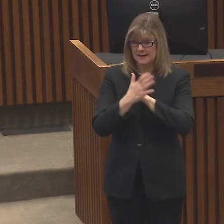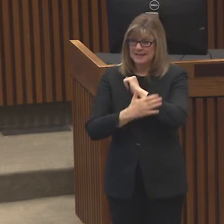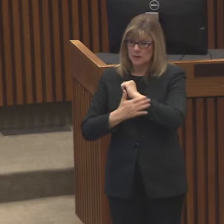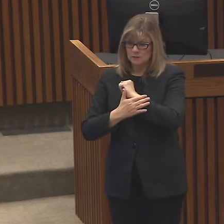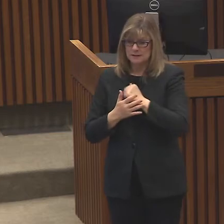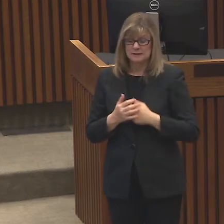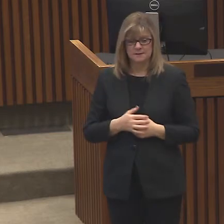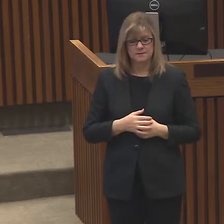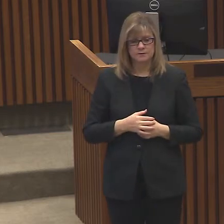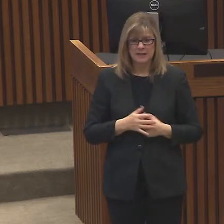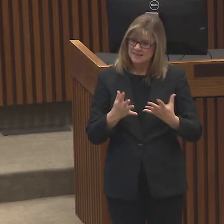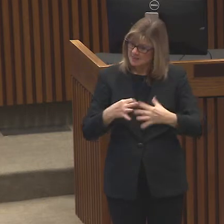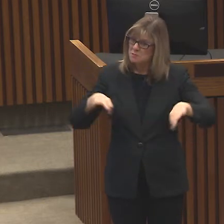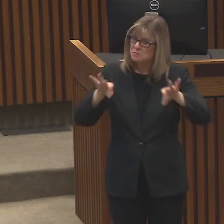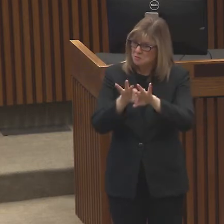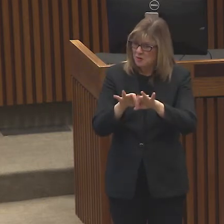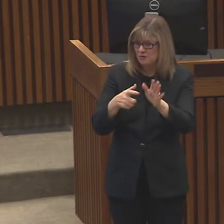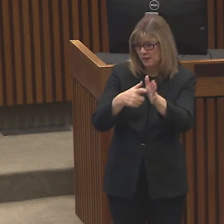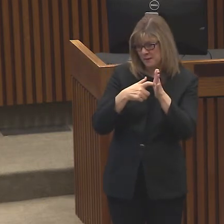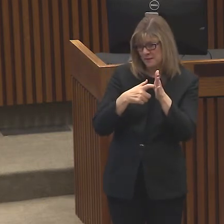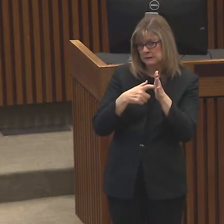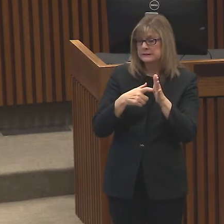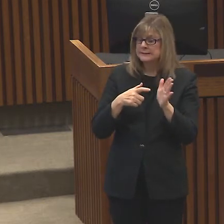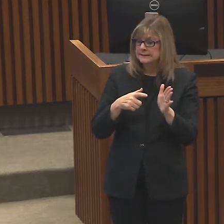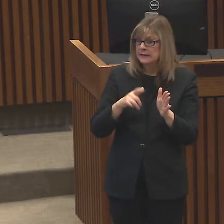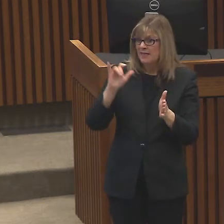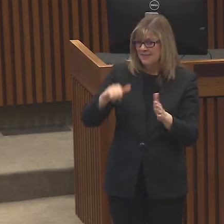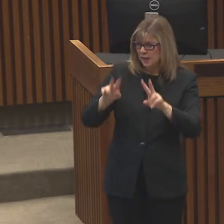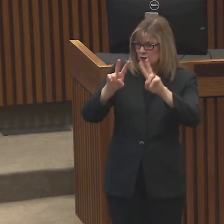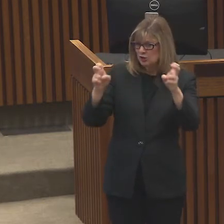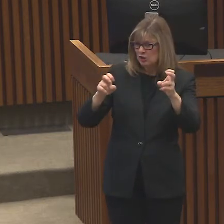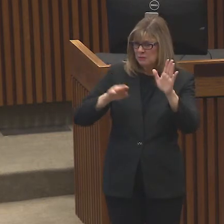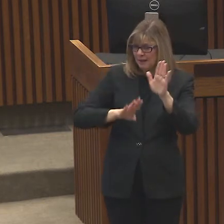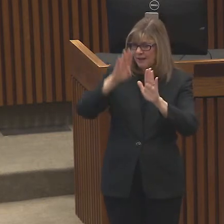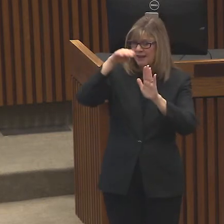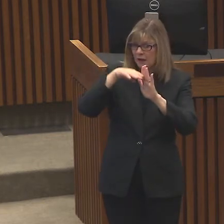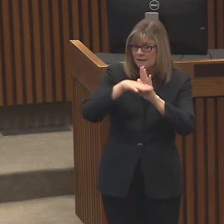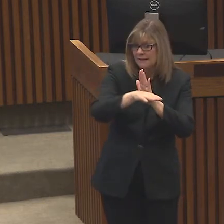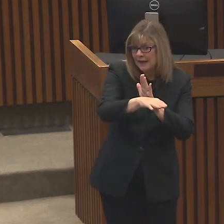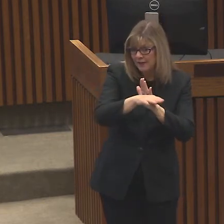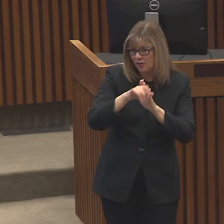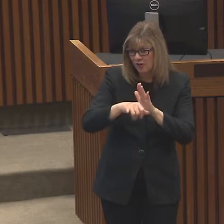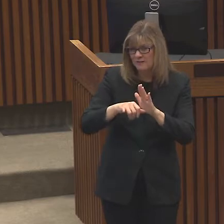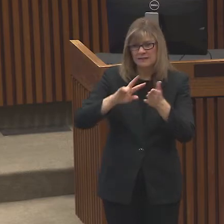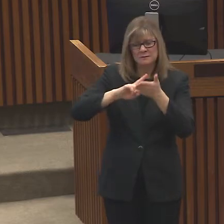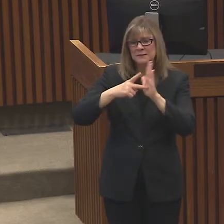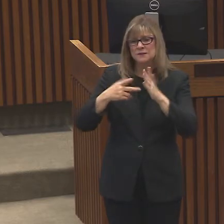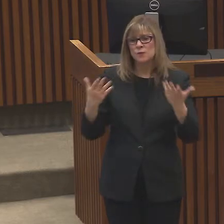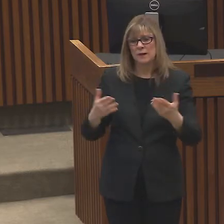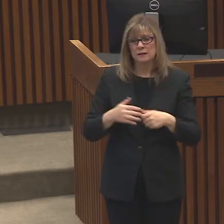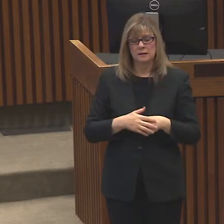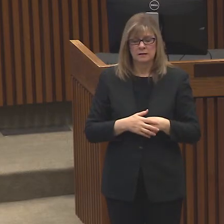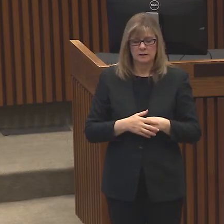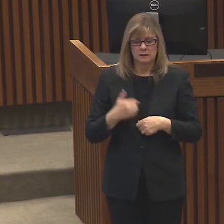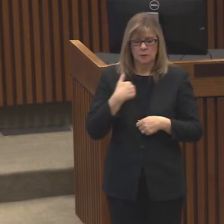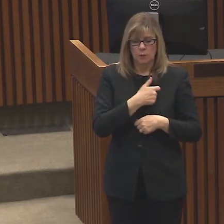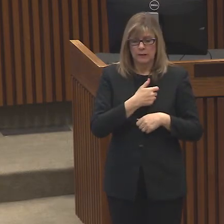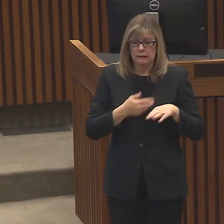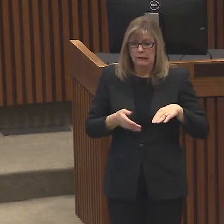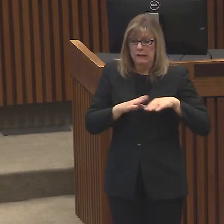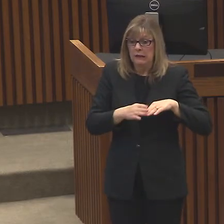that is, and again, using that term flatten the curve, but remember flattening the curve means that we have less